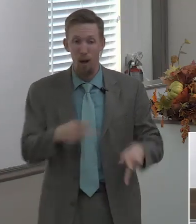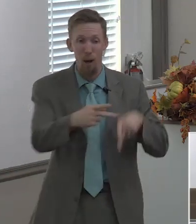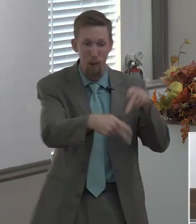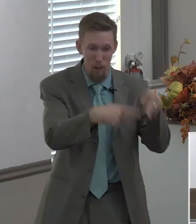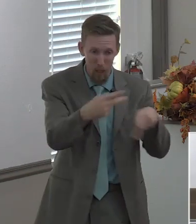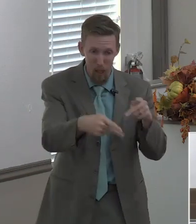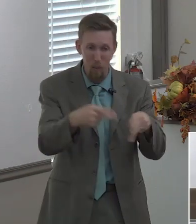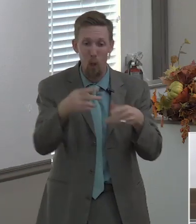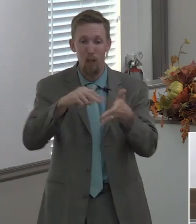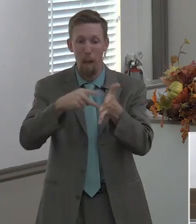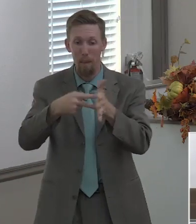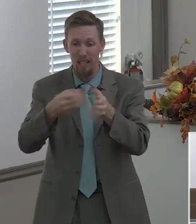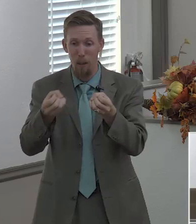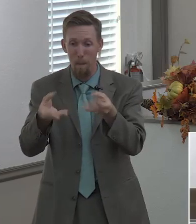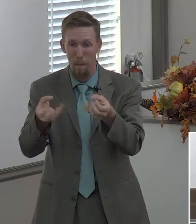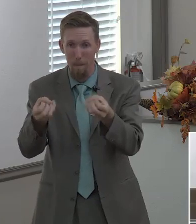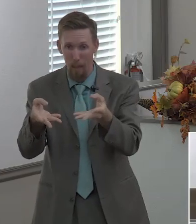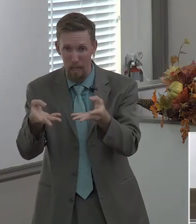people is plural